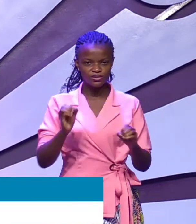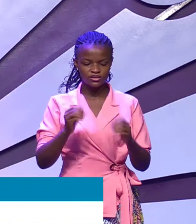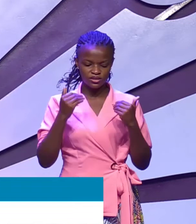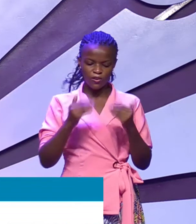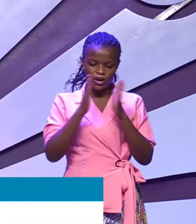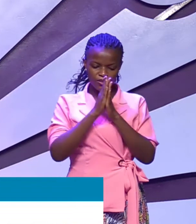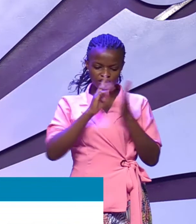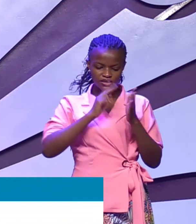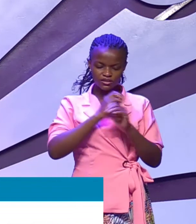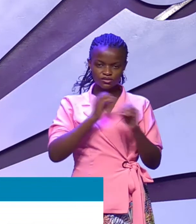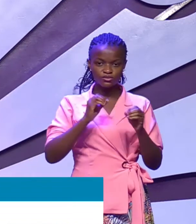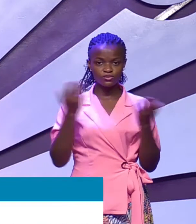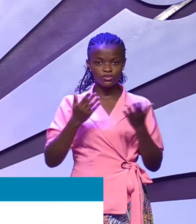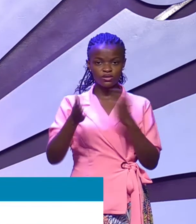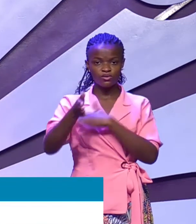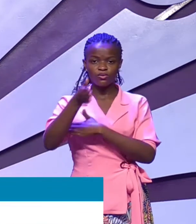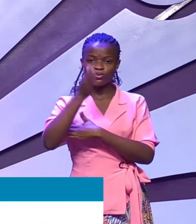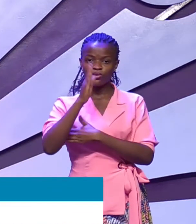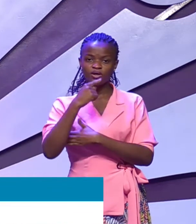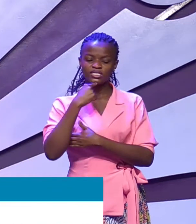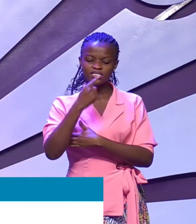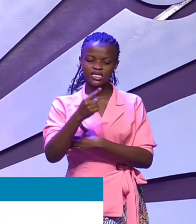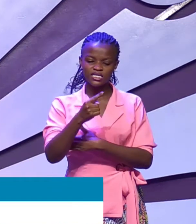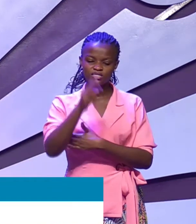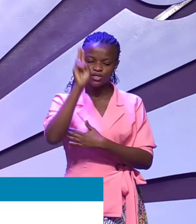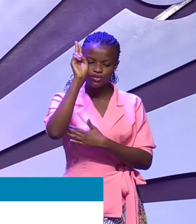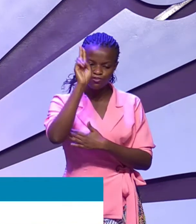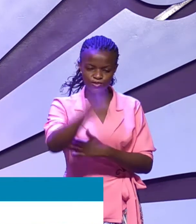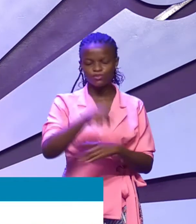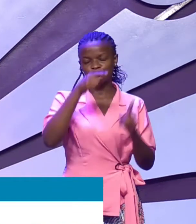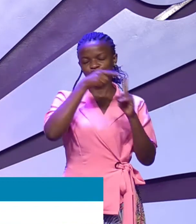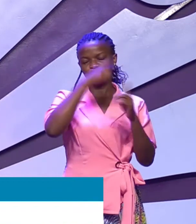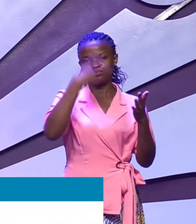Unanswered prayer is where God says no to your request.